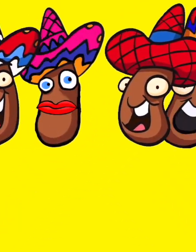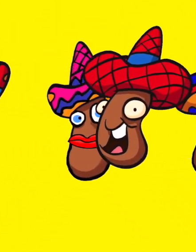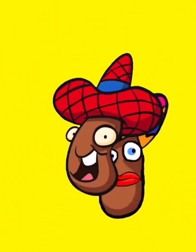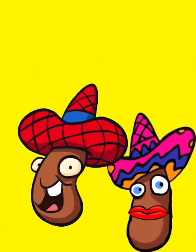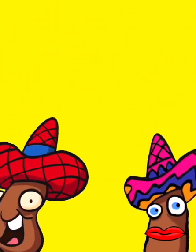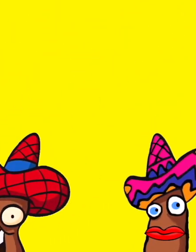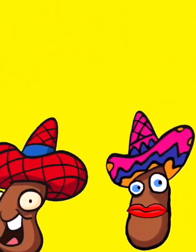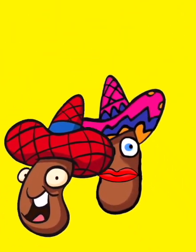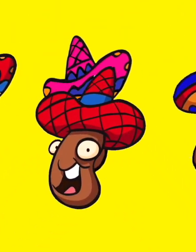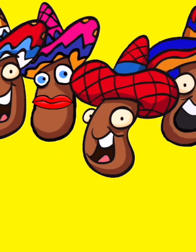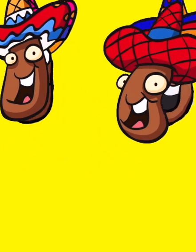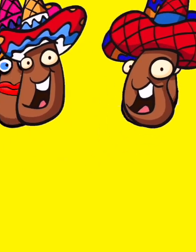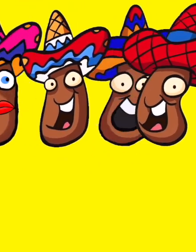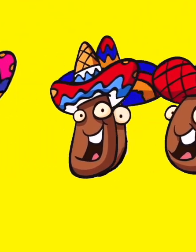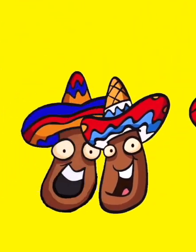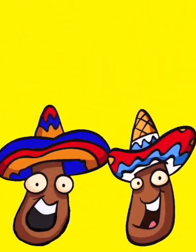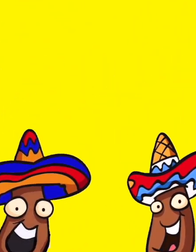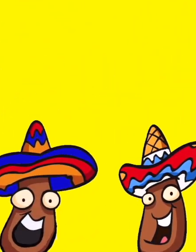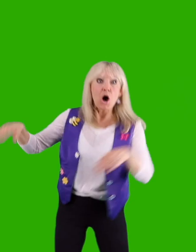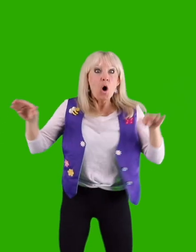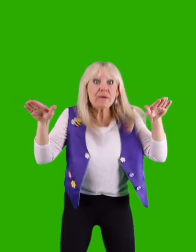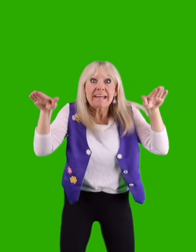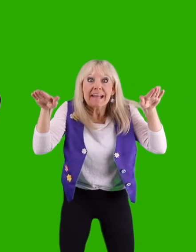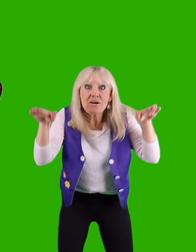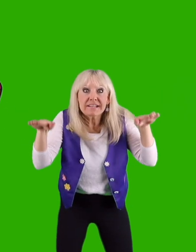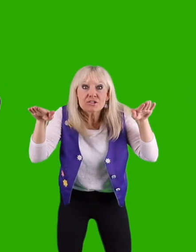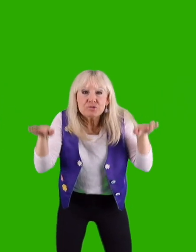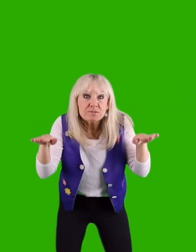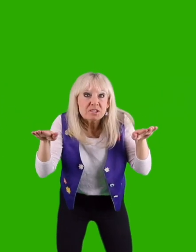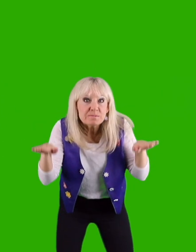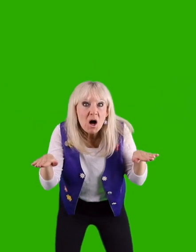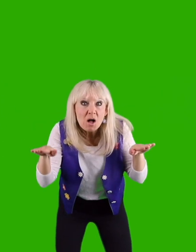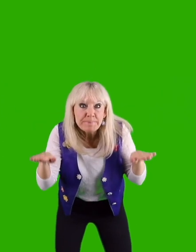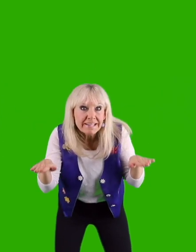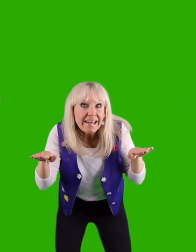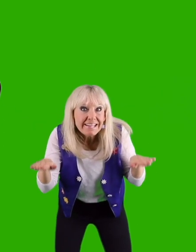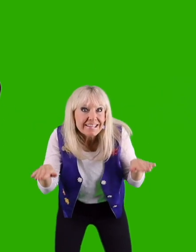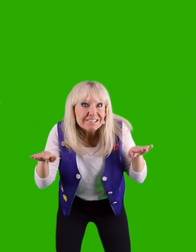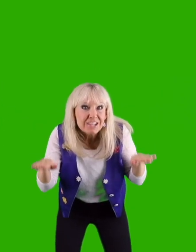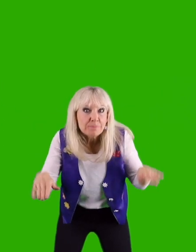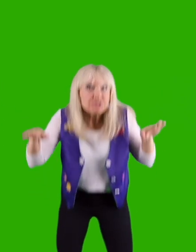Are you keeping up with those beans? Okay, now let's do some small pequeña jumps.